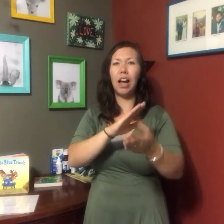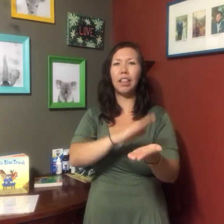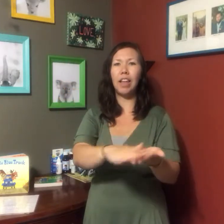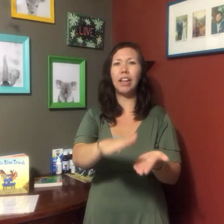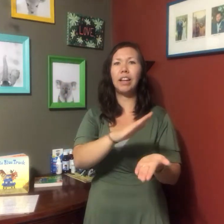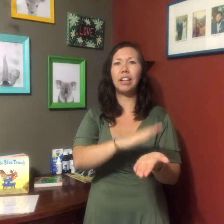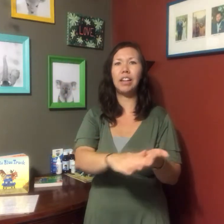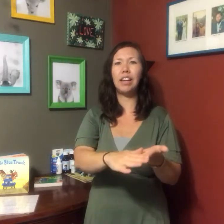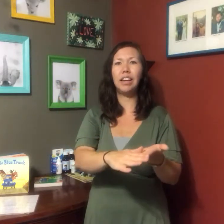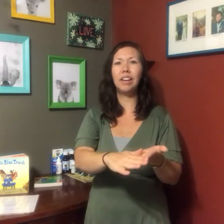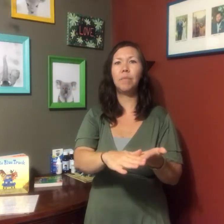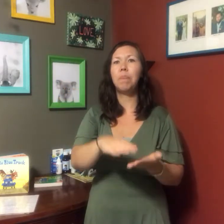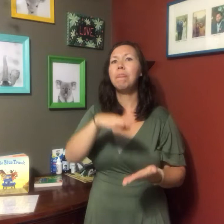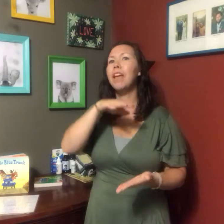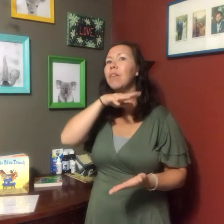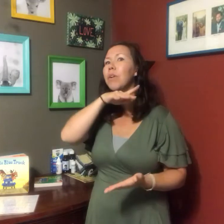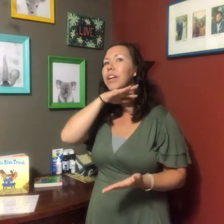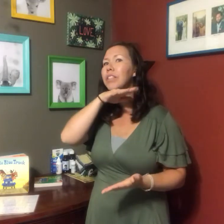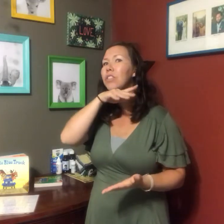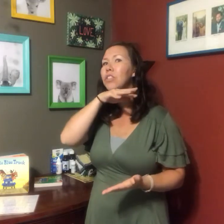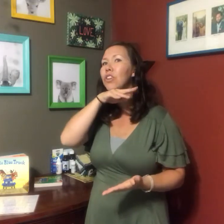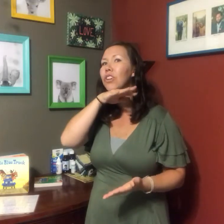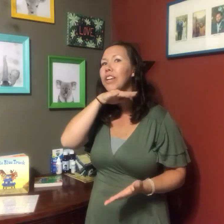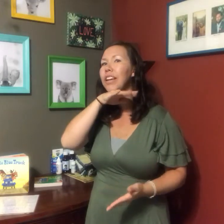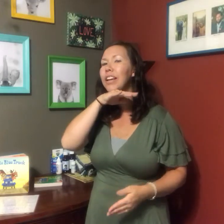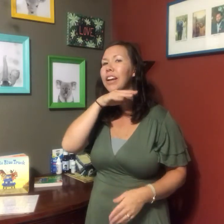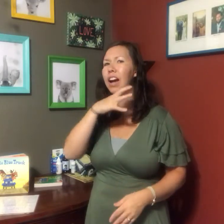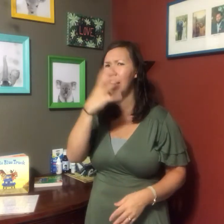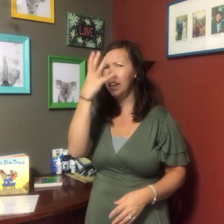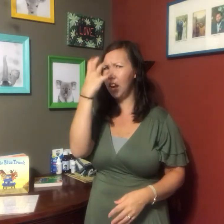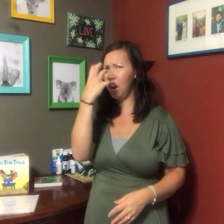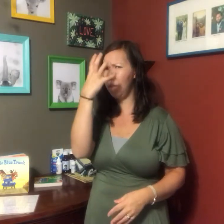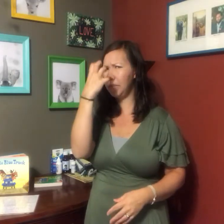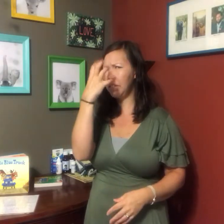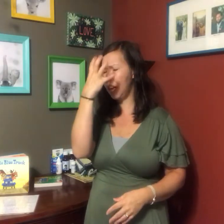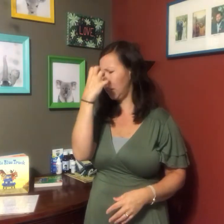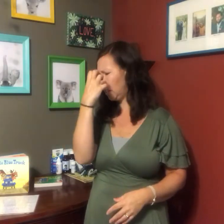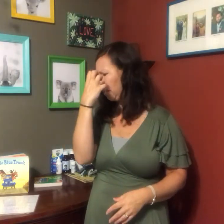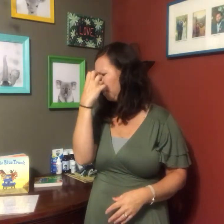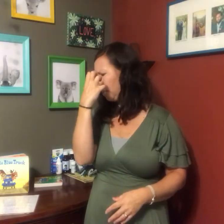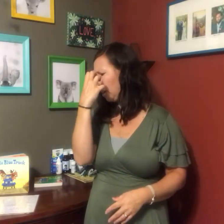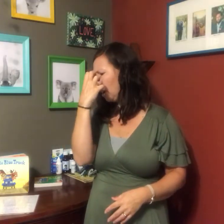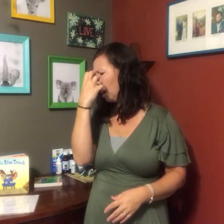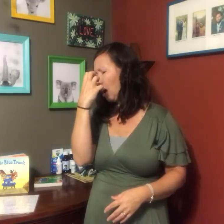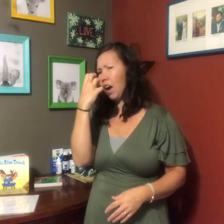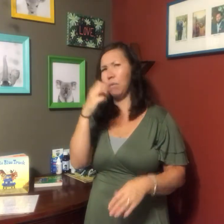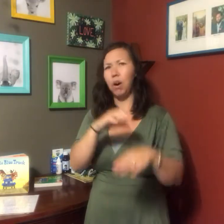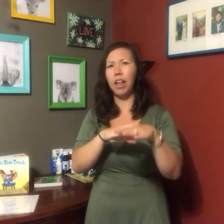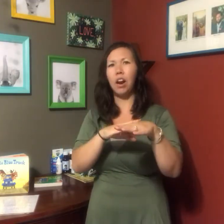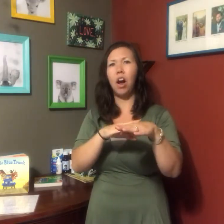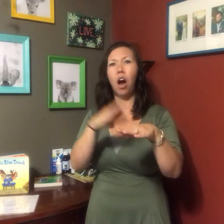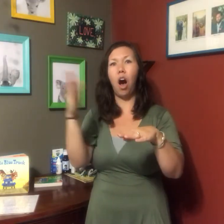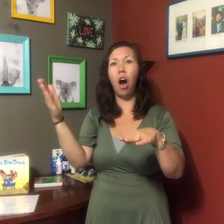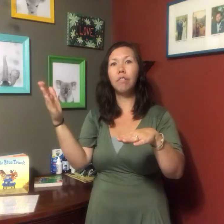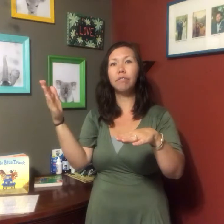I like it clean. And when it's dirty, I get upset. I want it off,